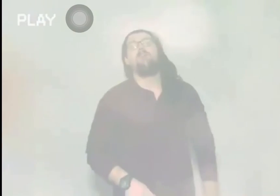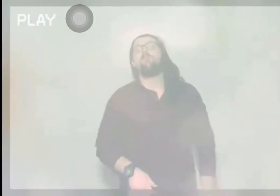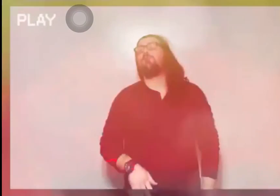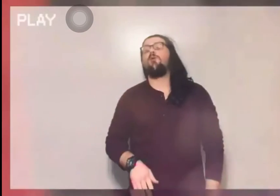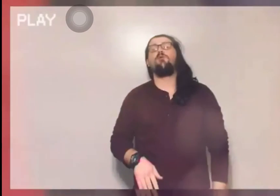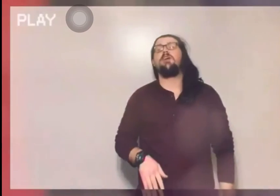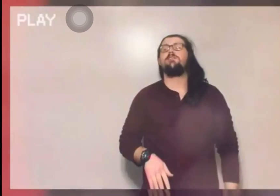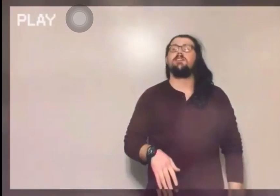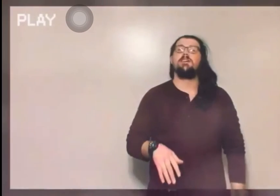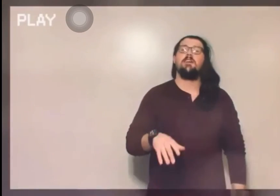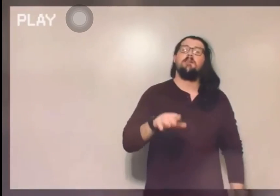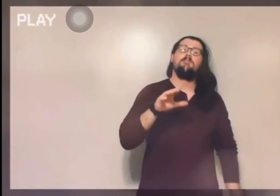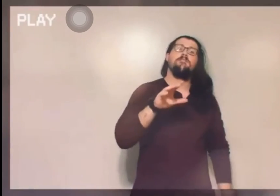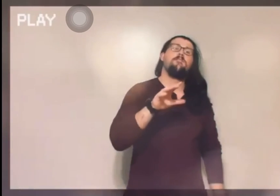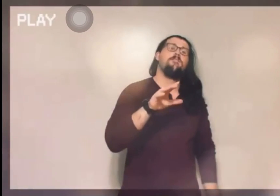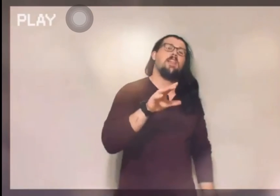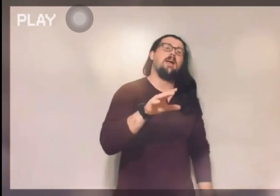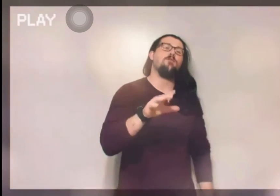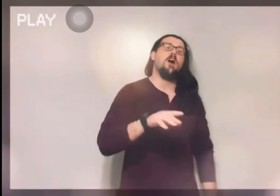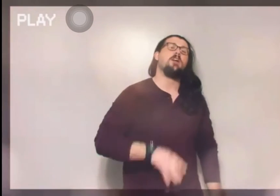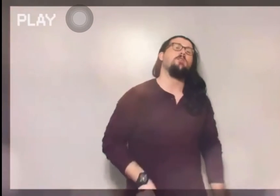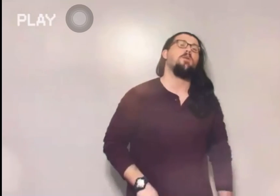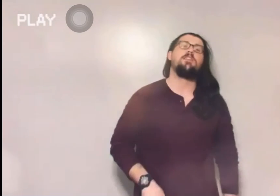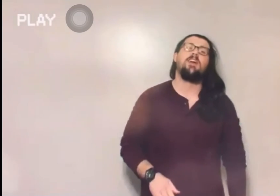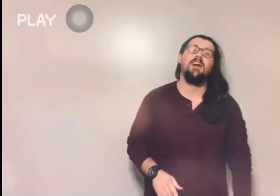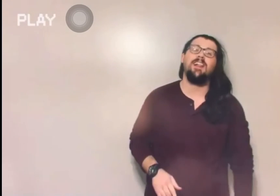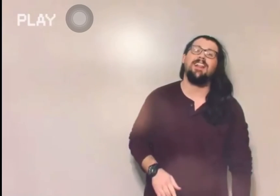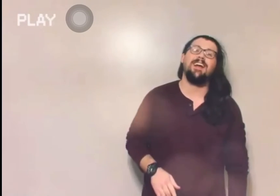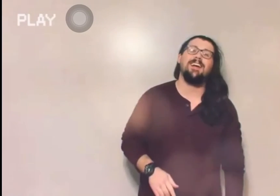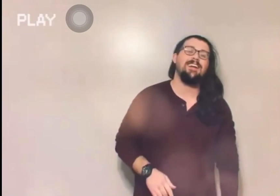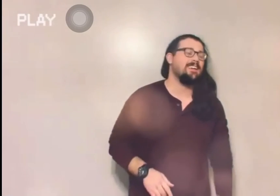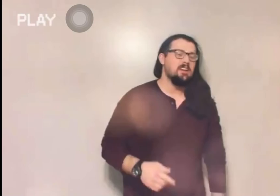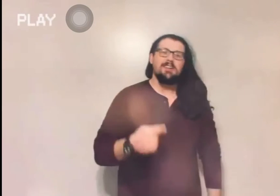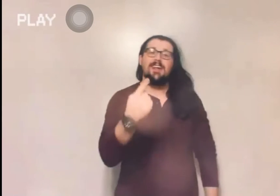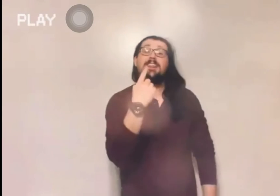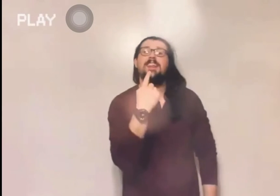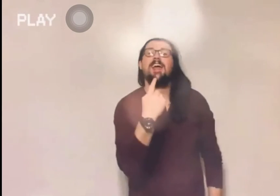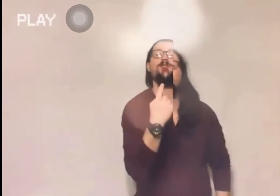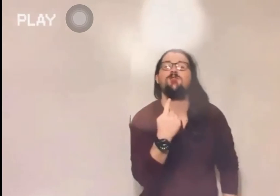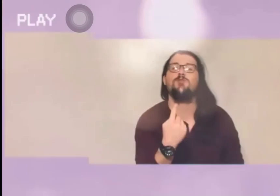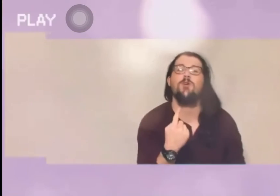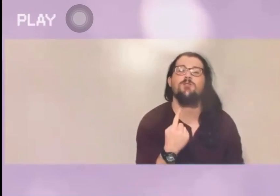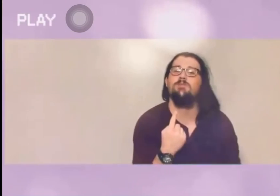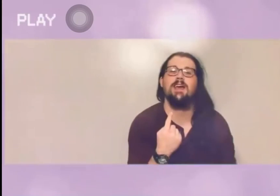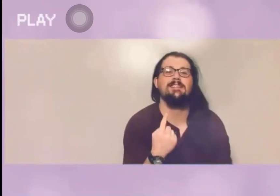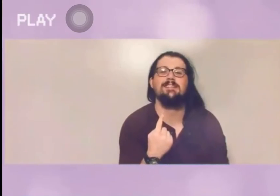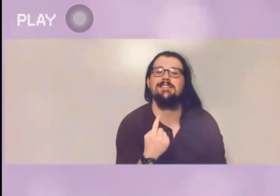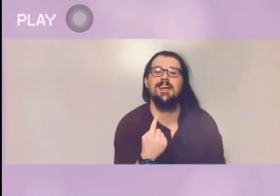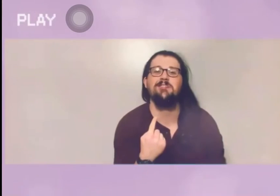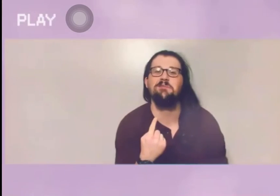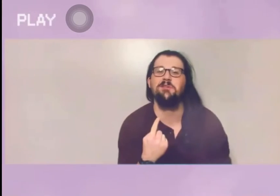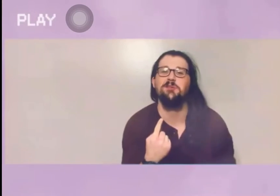Pro Wrestling, Flat Rock, North Carolina. Nathaniel Rose makes his debut.